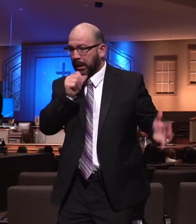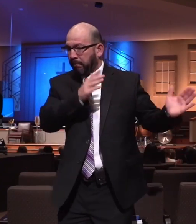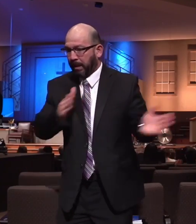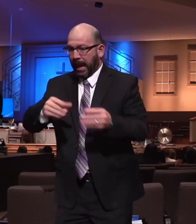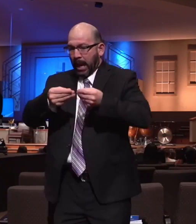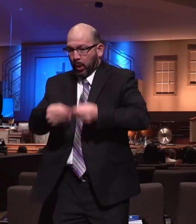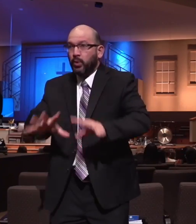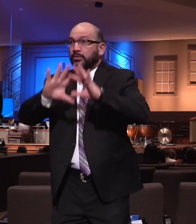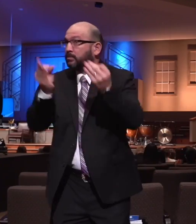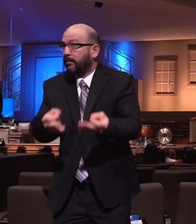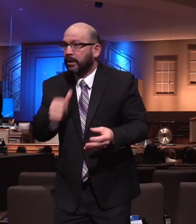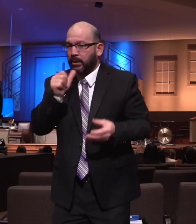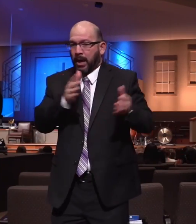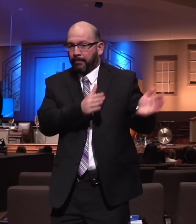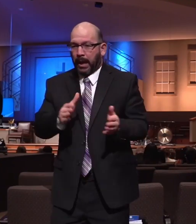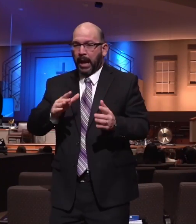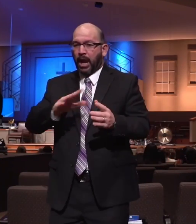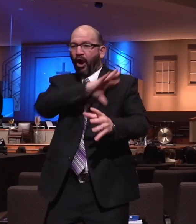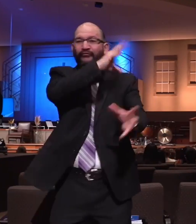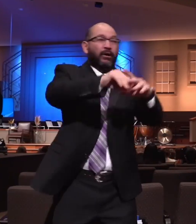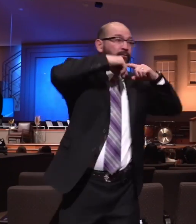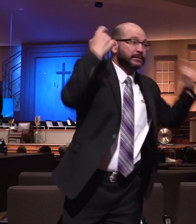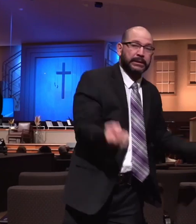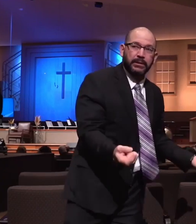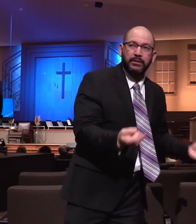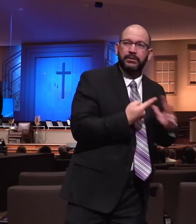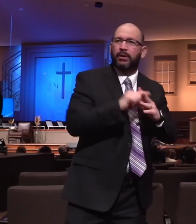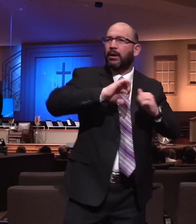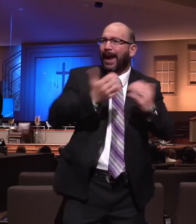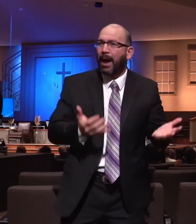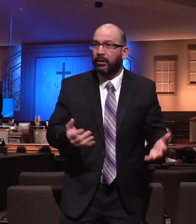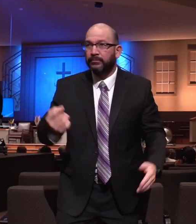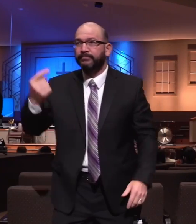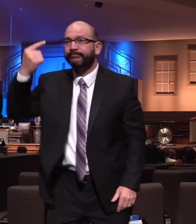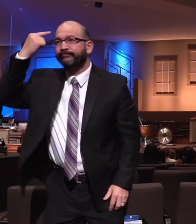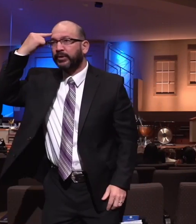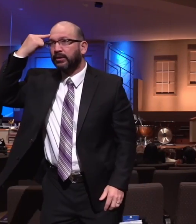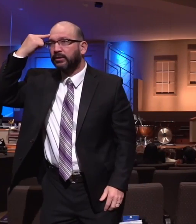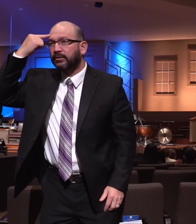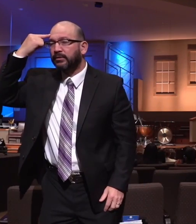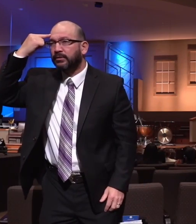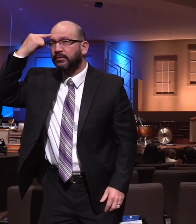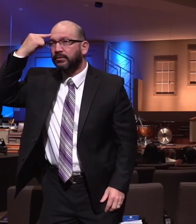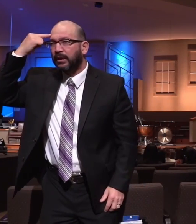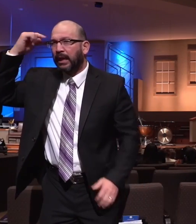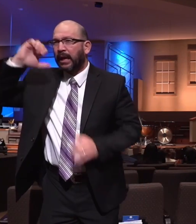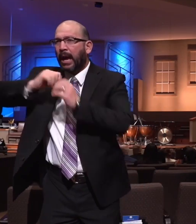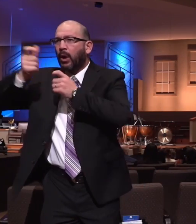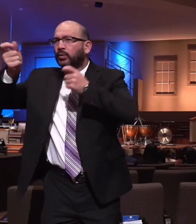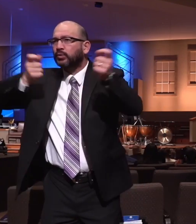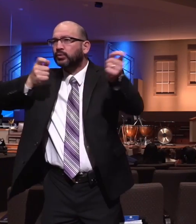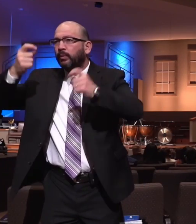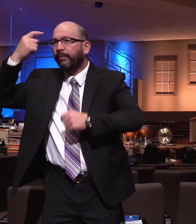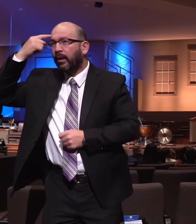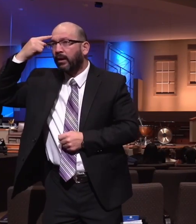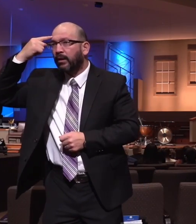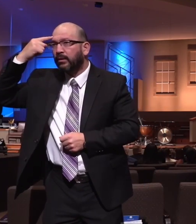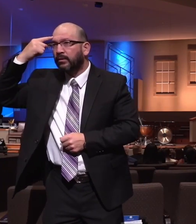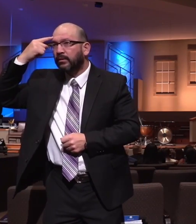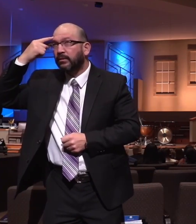their testimony. It starts with a thought. The only way that I know how to bring my thoughts into captivity is through the blessed Word of God,